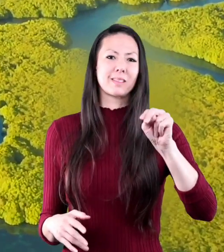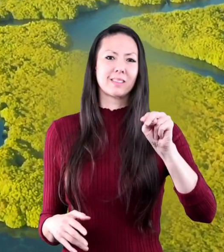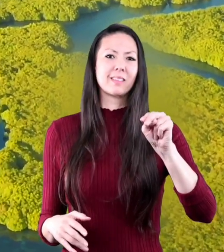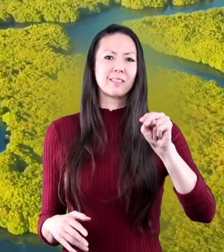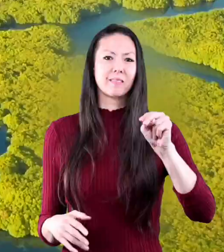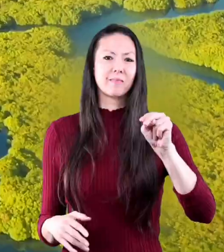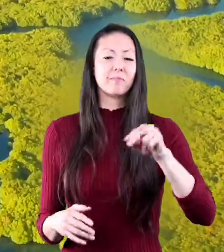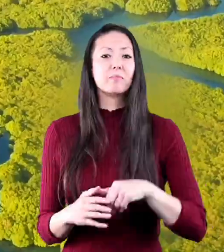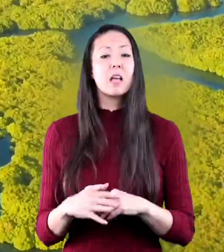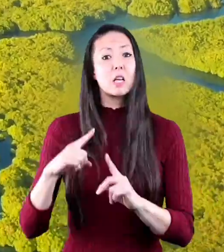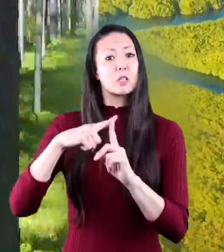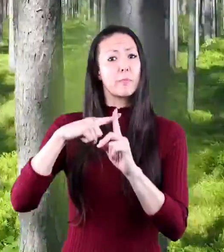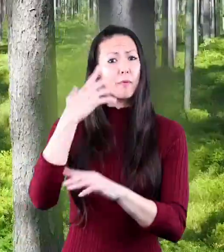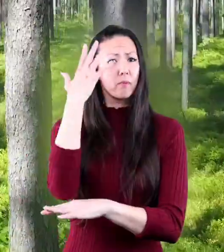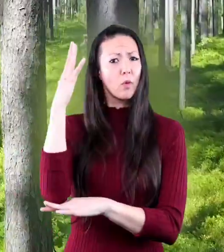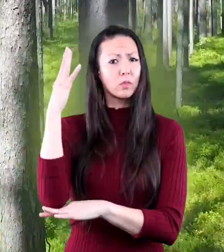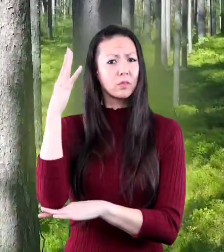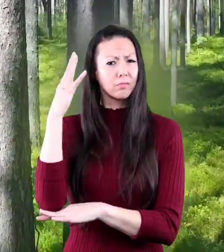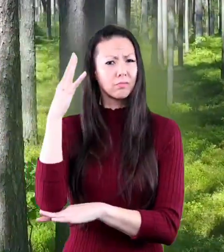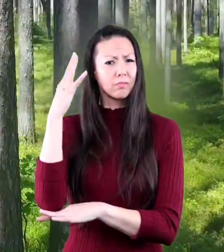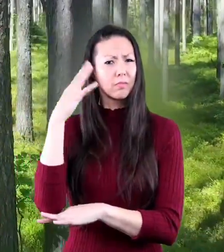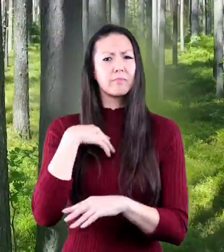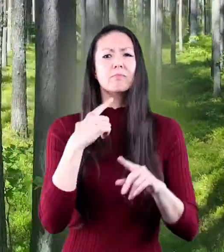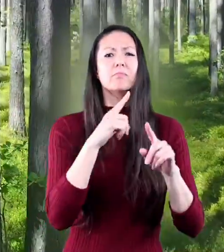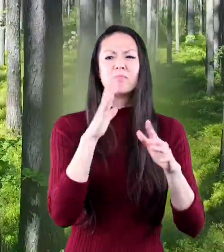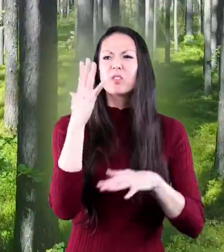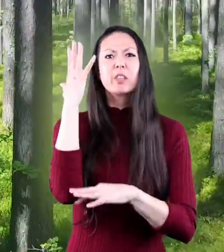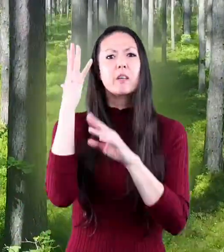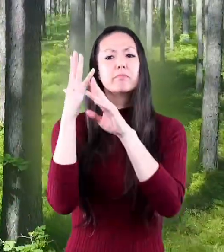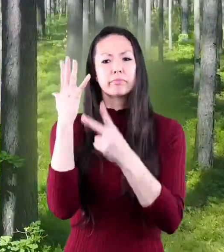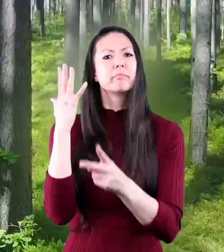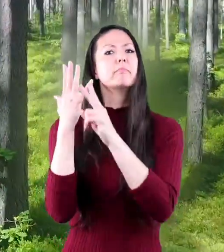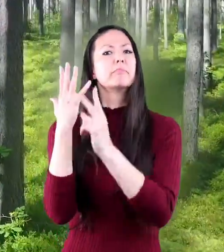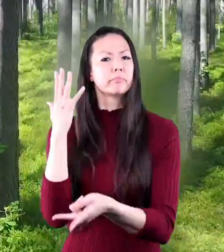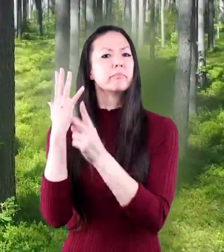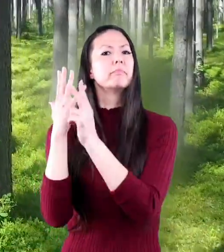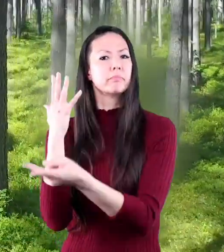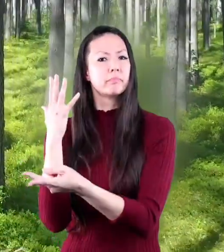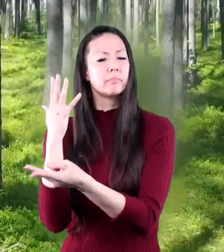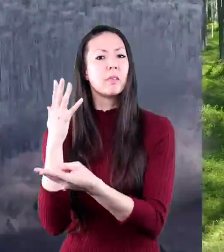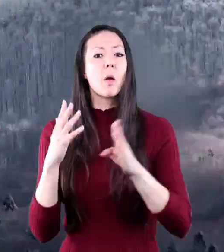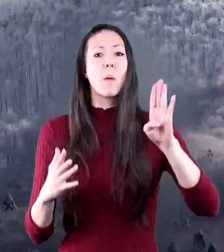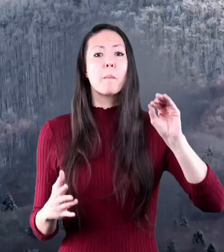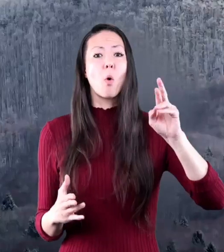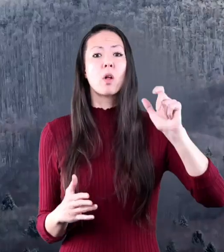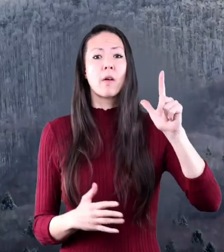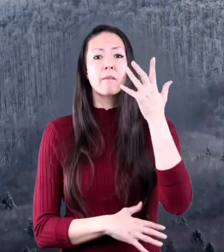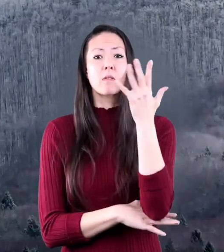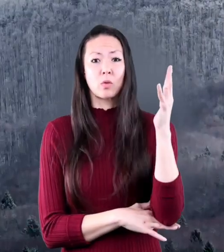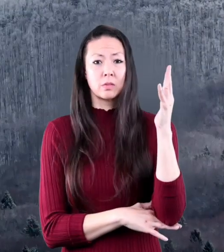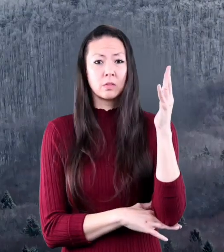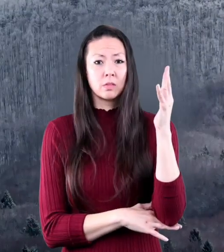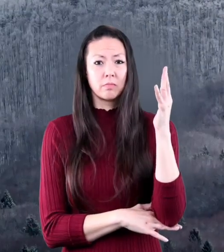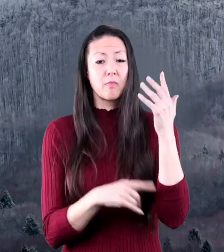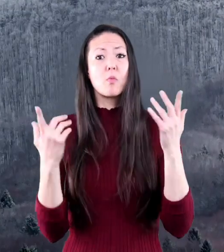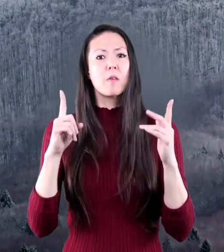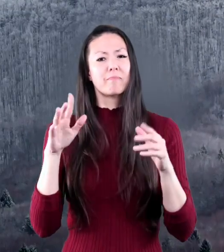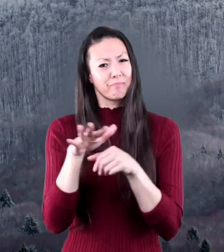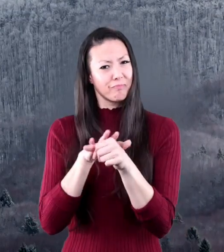amazon temperate forests which have trees that lose their leaves and boreal forests which are found in